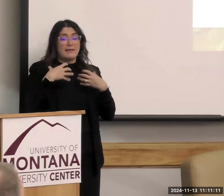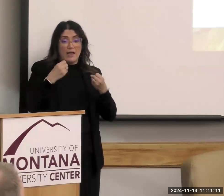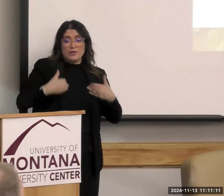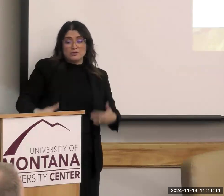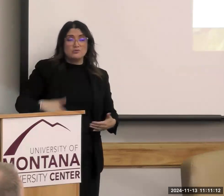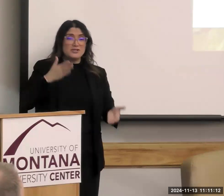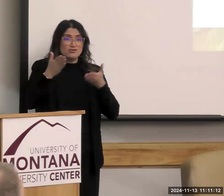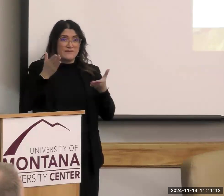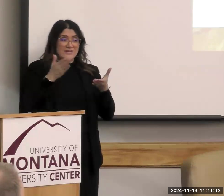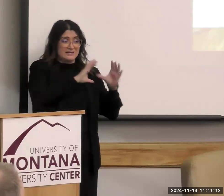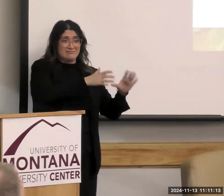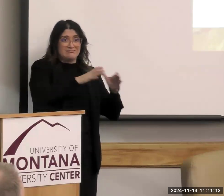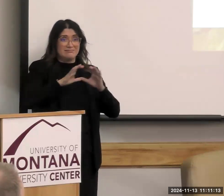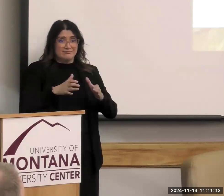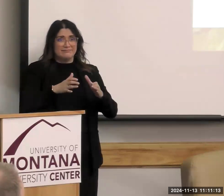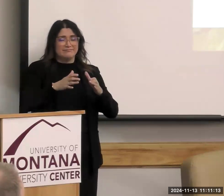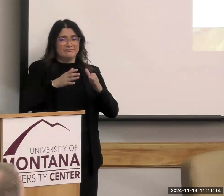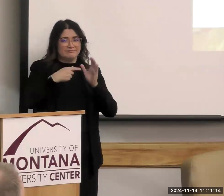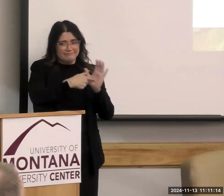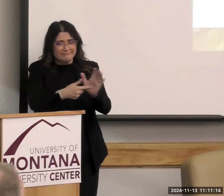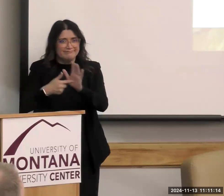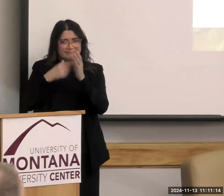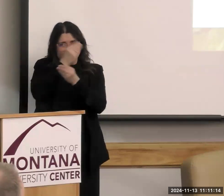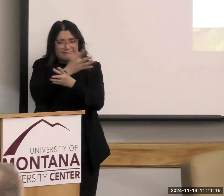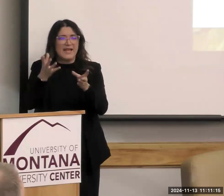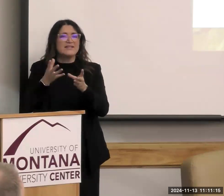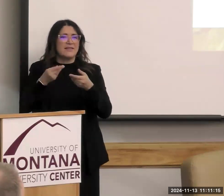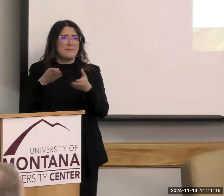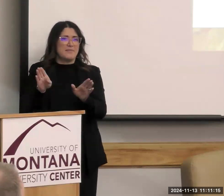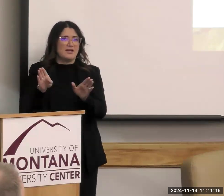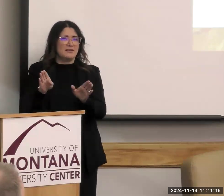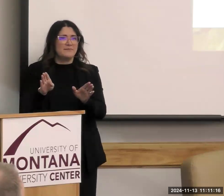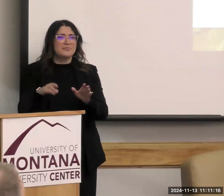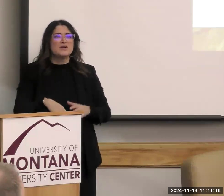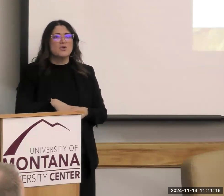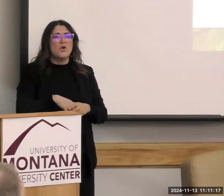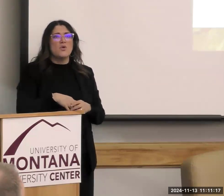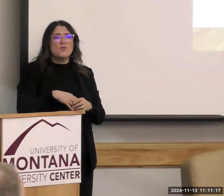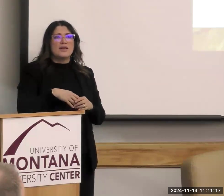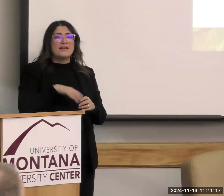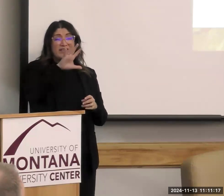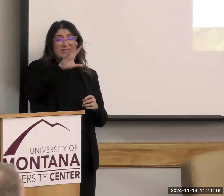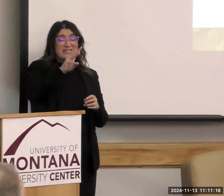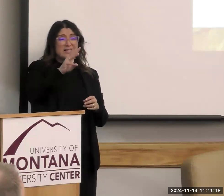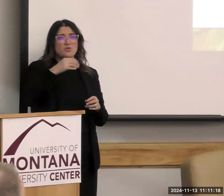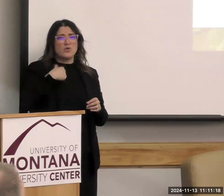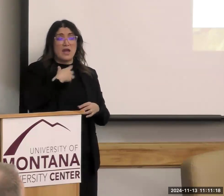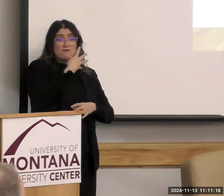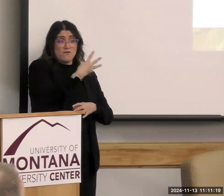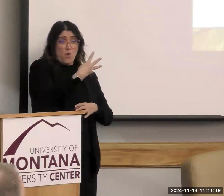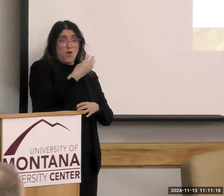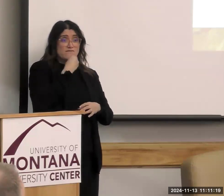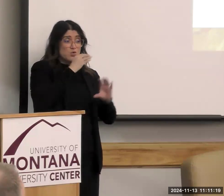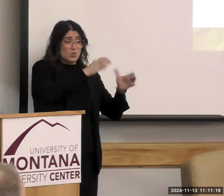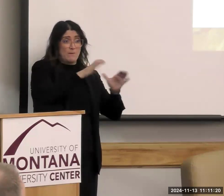the public. In 56, it was very simple. We had four food groups. I grew up in that era, and I remember every